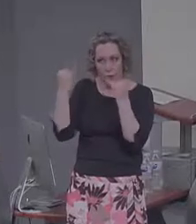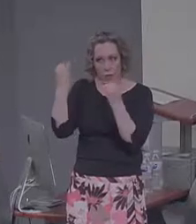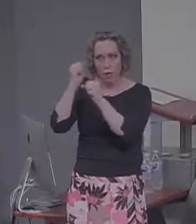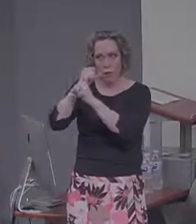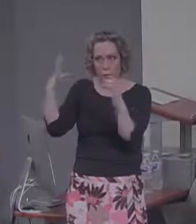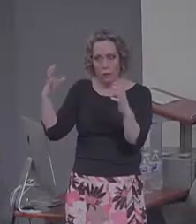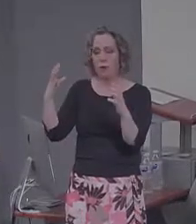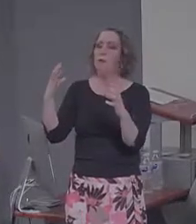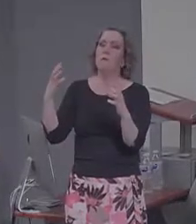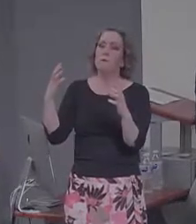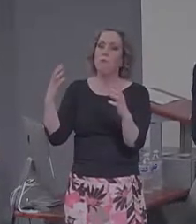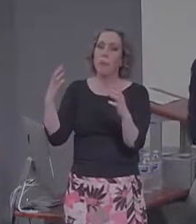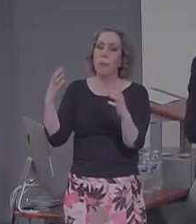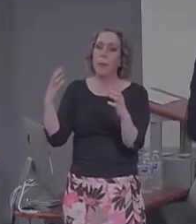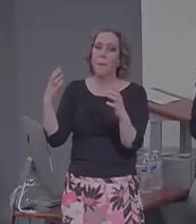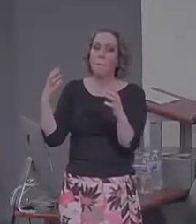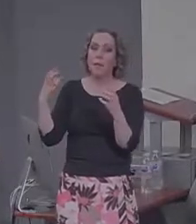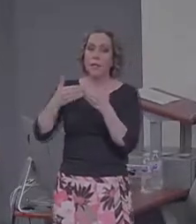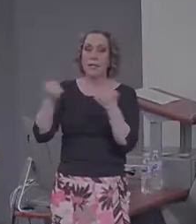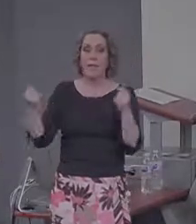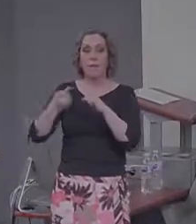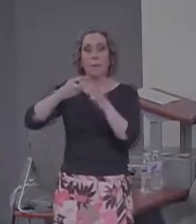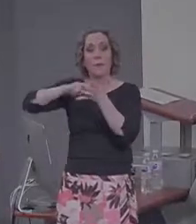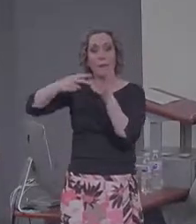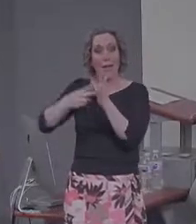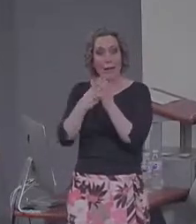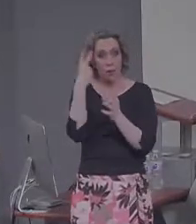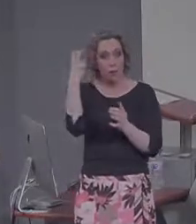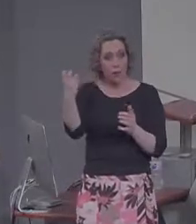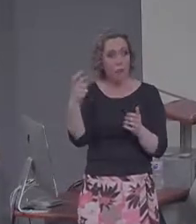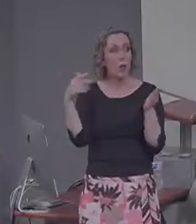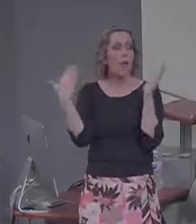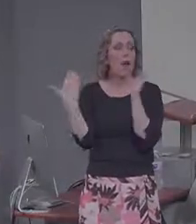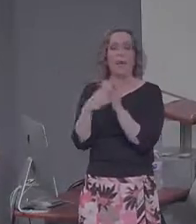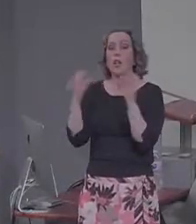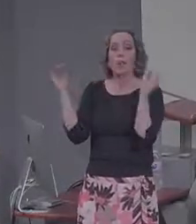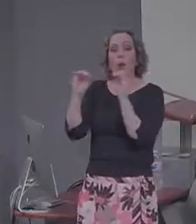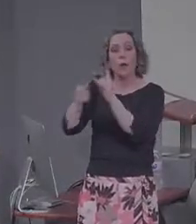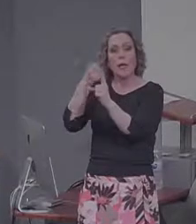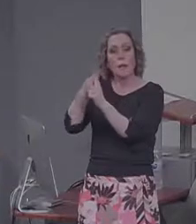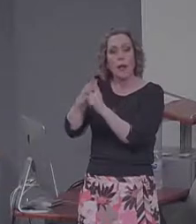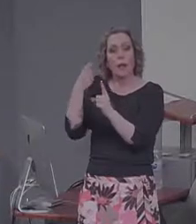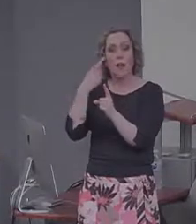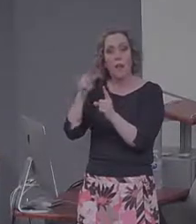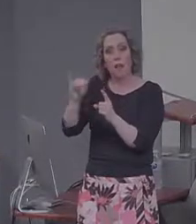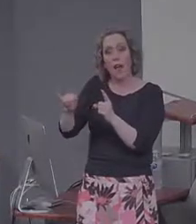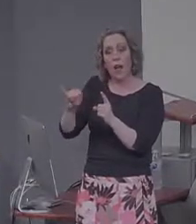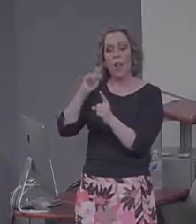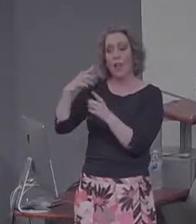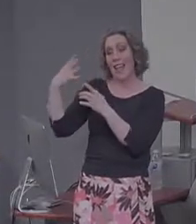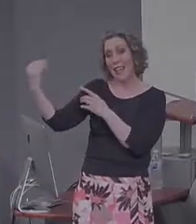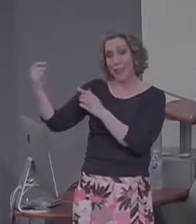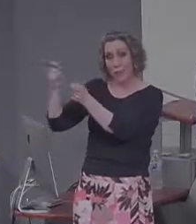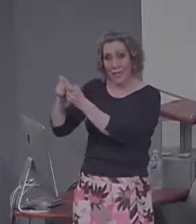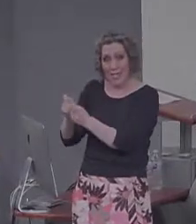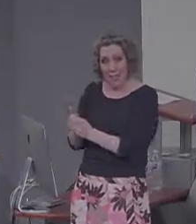from semantic retrieval, so there was no impact of the induction on external details, and what I would refer to as